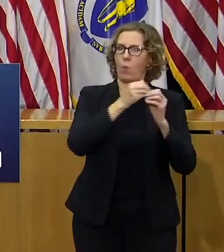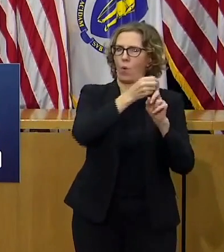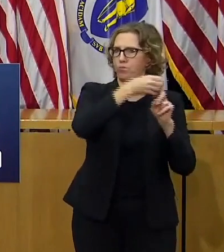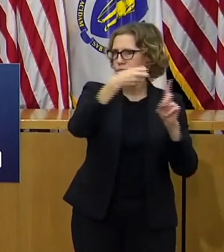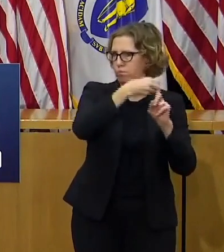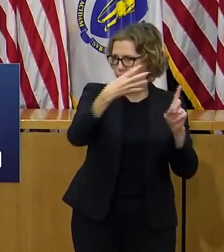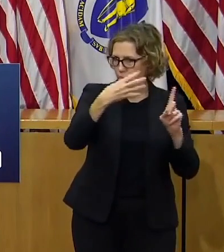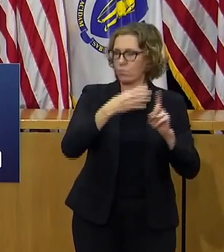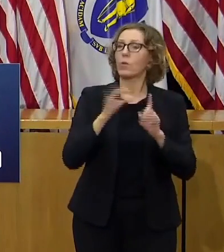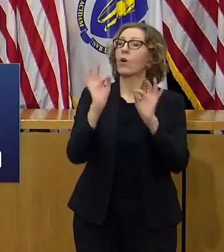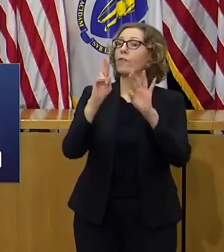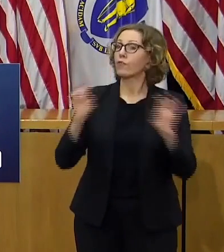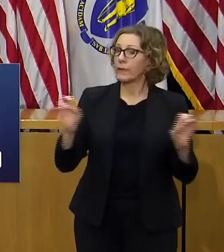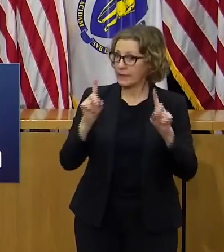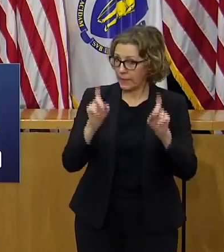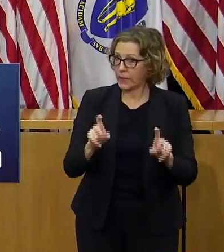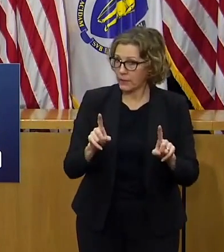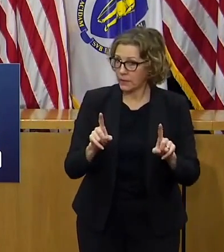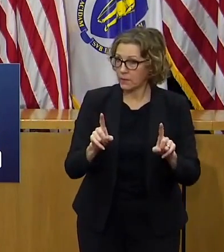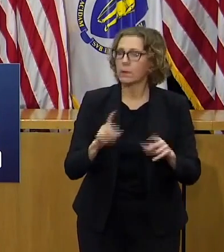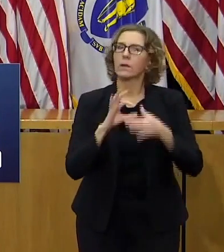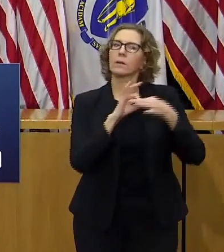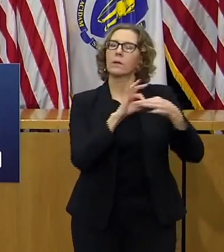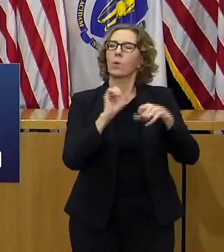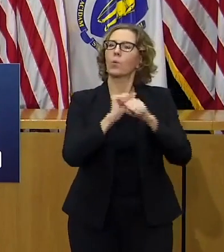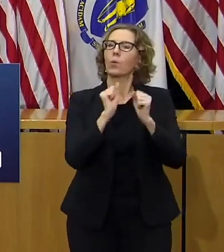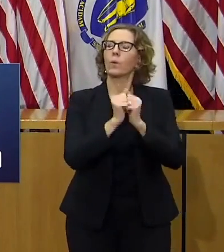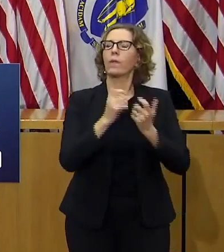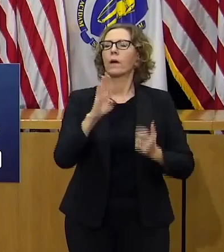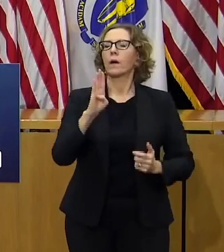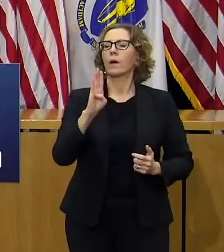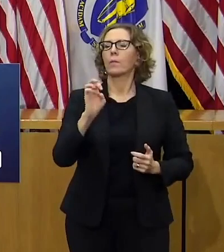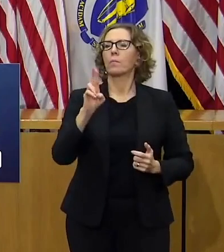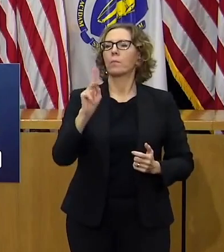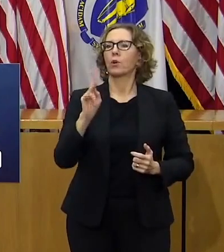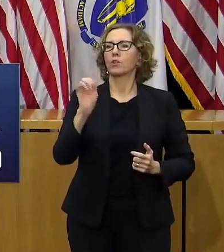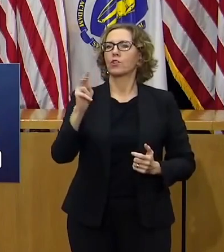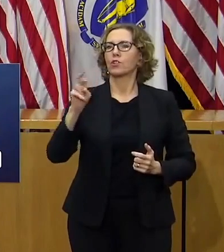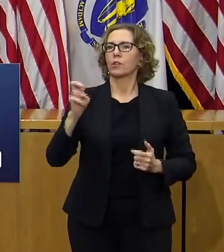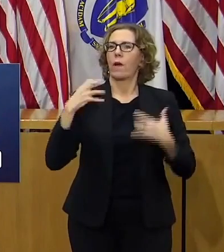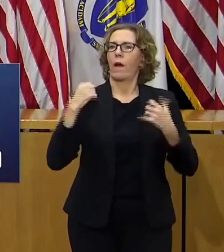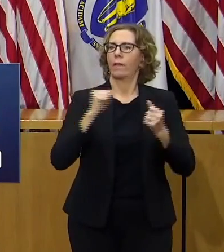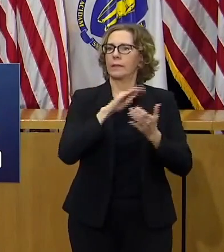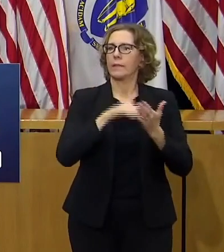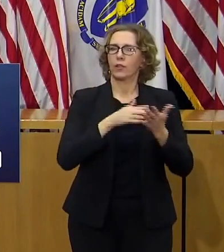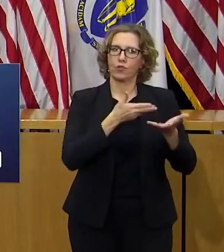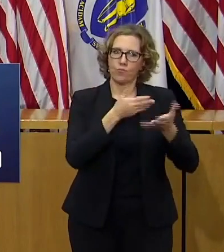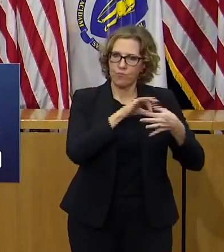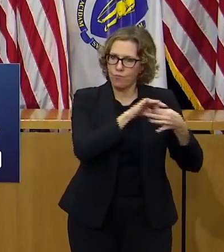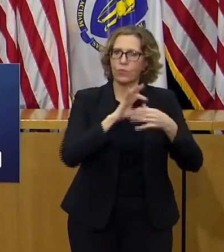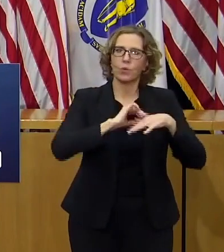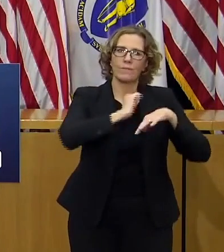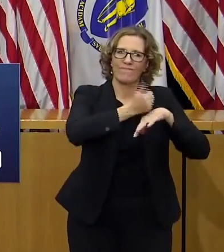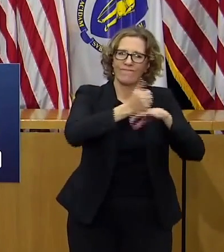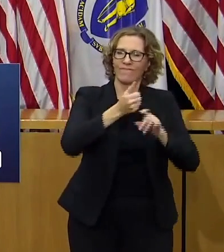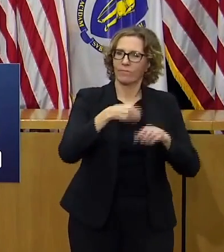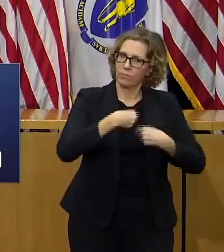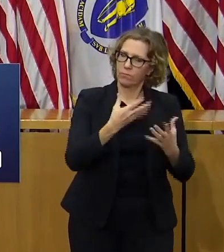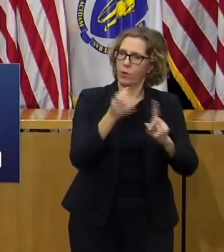residents and we're working with Berkshire health systems to expand free testing across a number of sites in Berkshire County